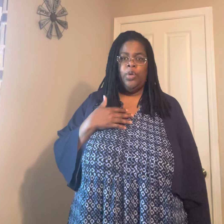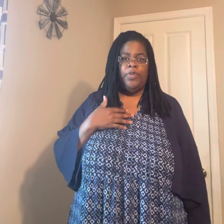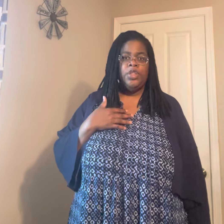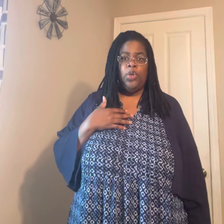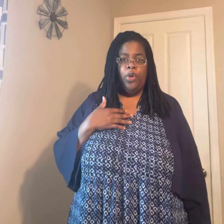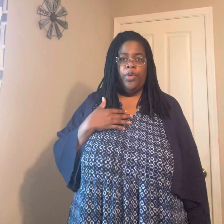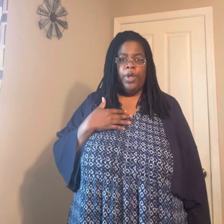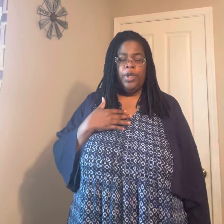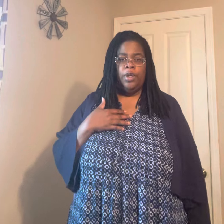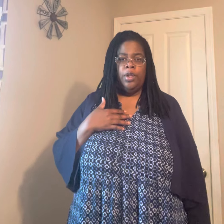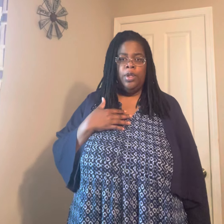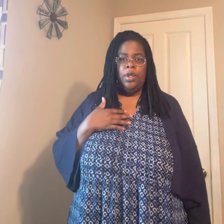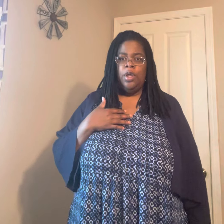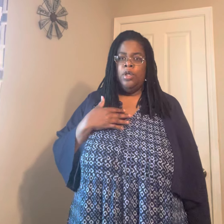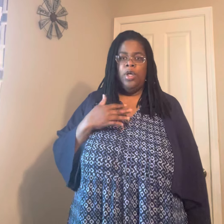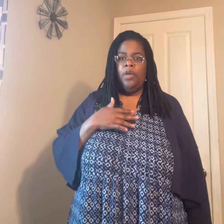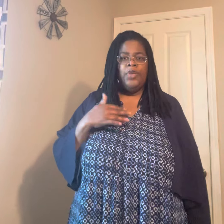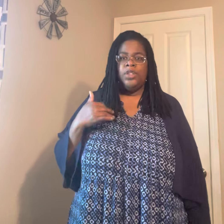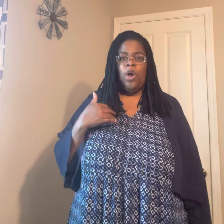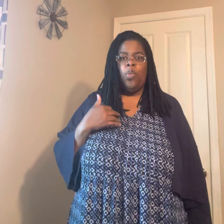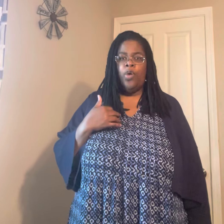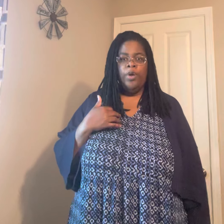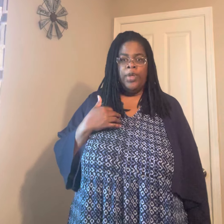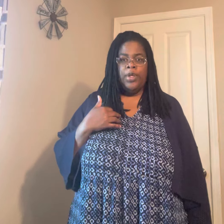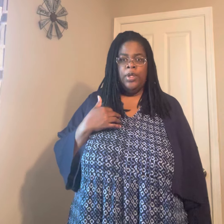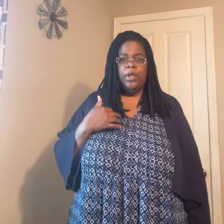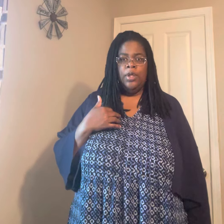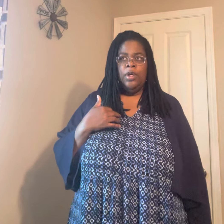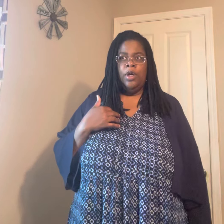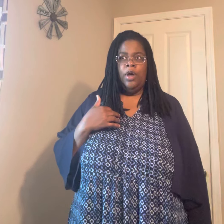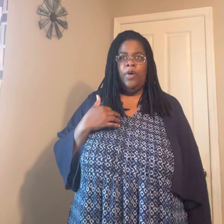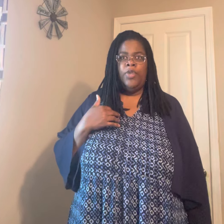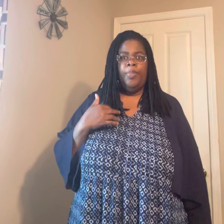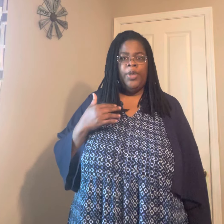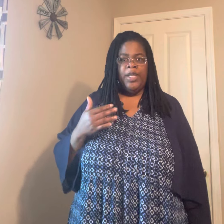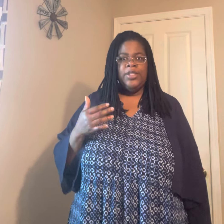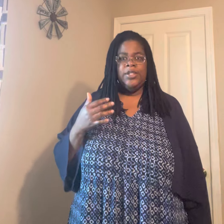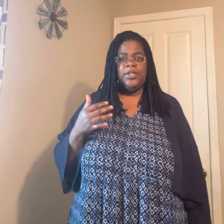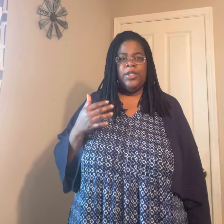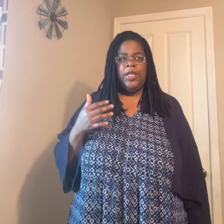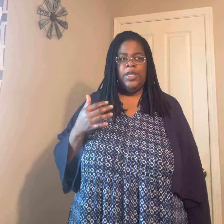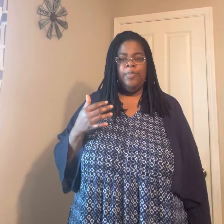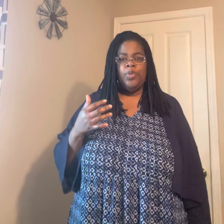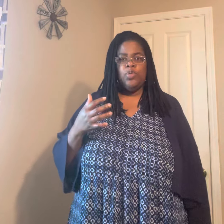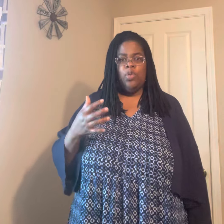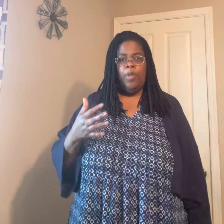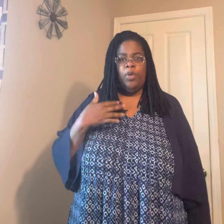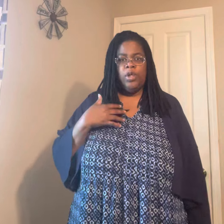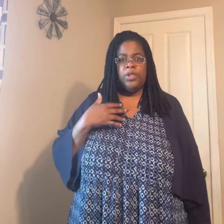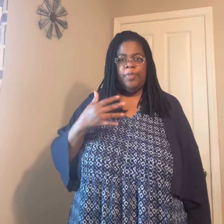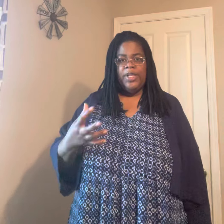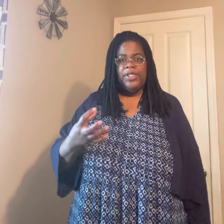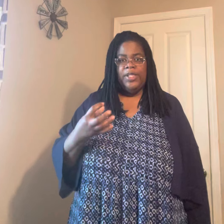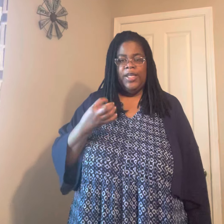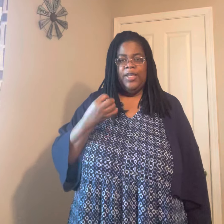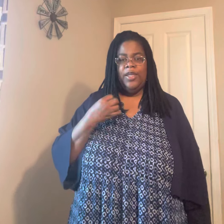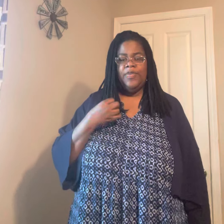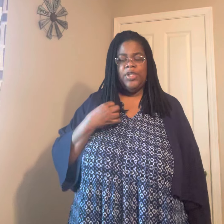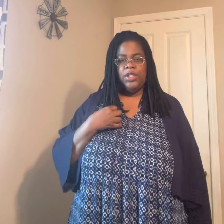of His glory. None of us are worthy of the blessings that He bestow upon us, the blessings that He gives us.